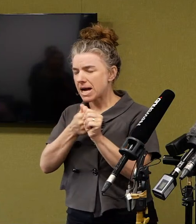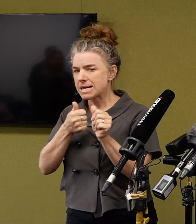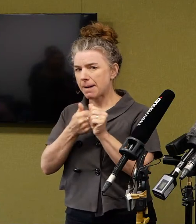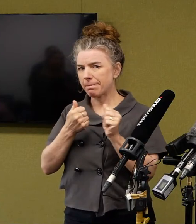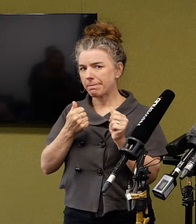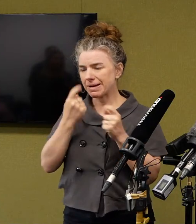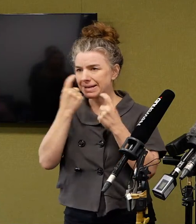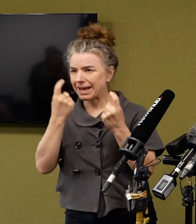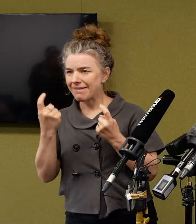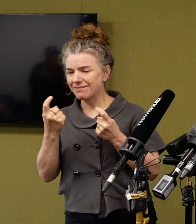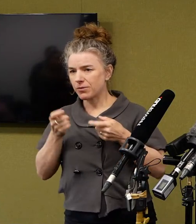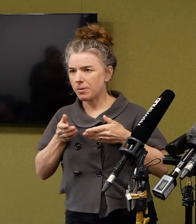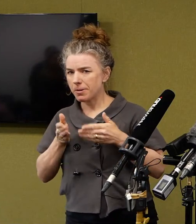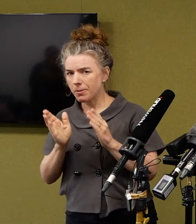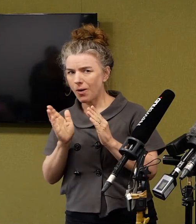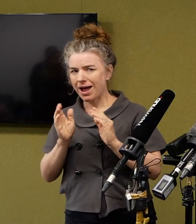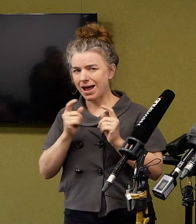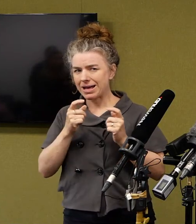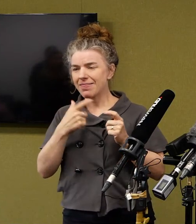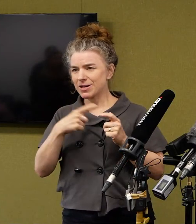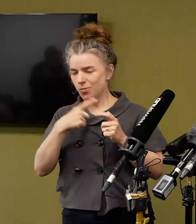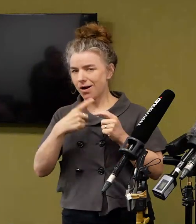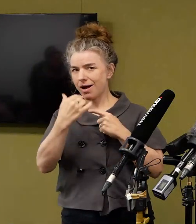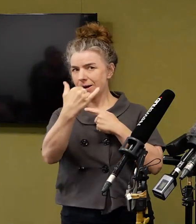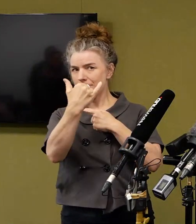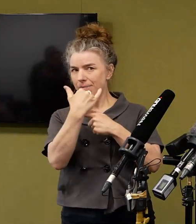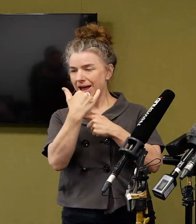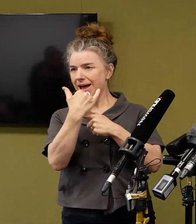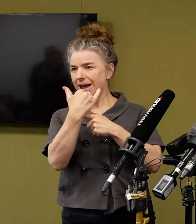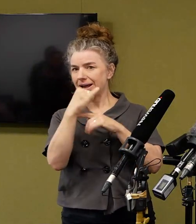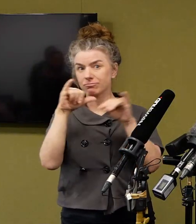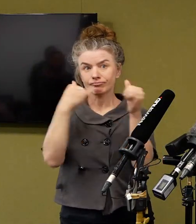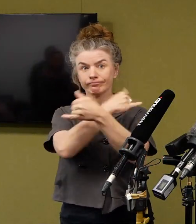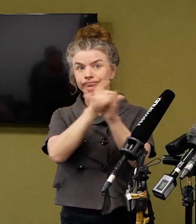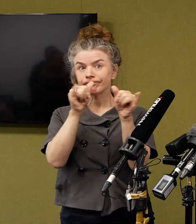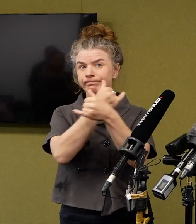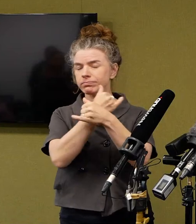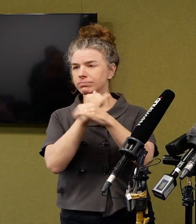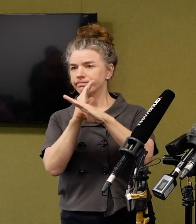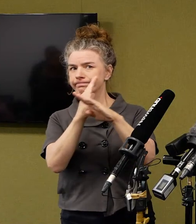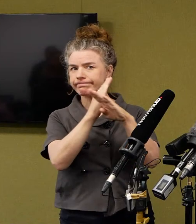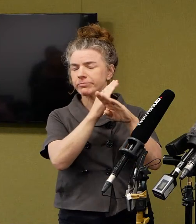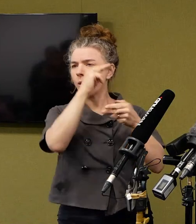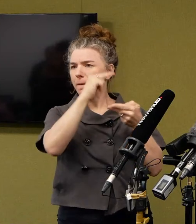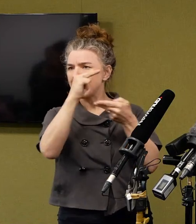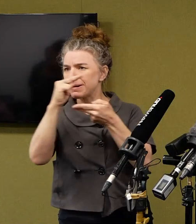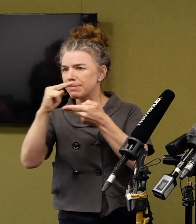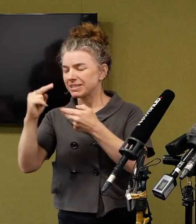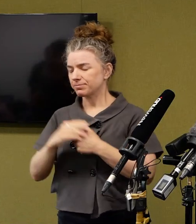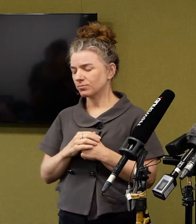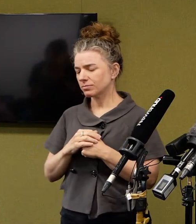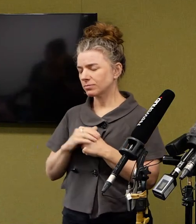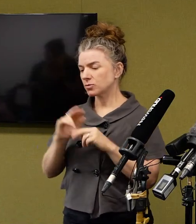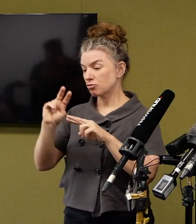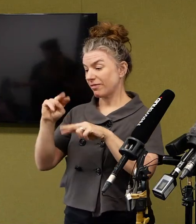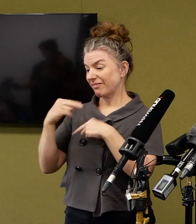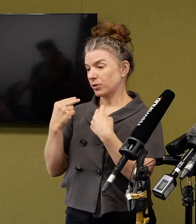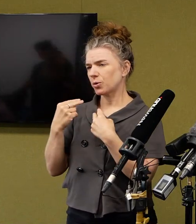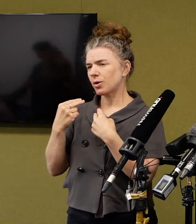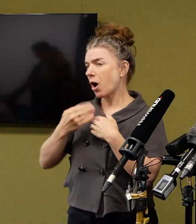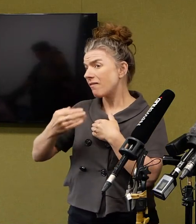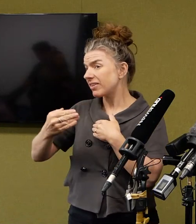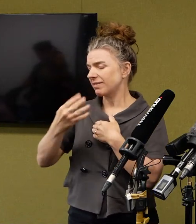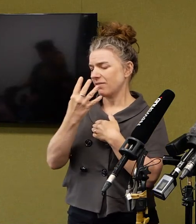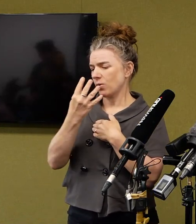current border travel restrictions. We are reviewing those every 48 hours. We've just done the latest 48-hour